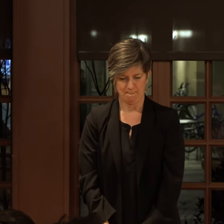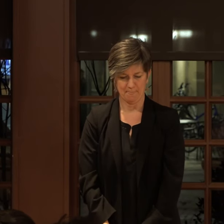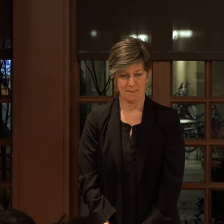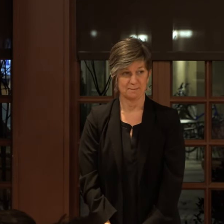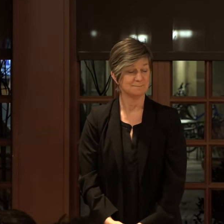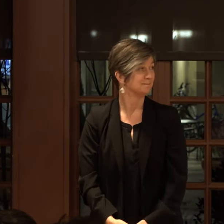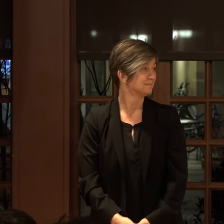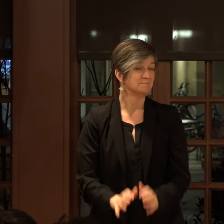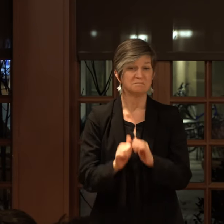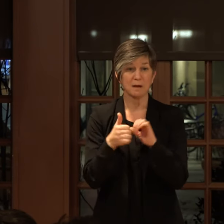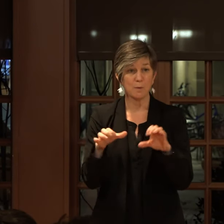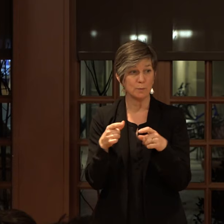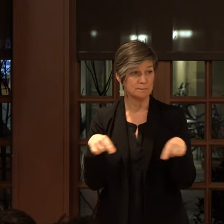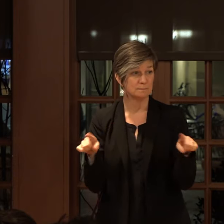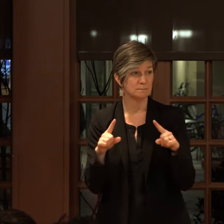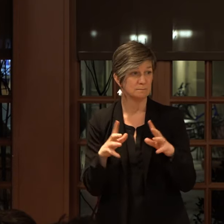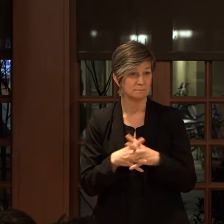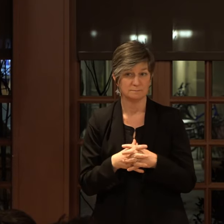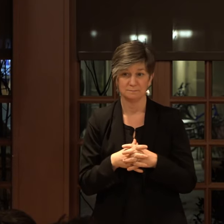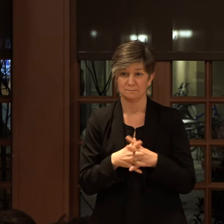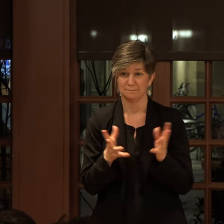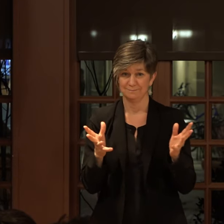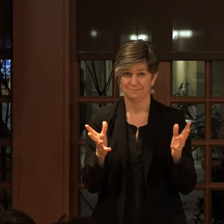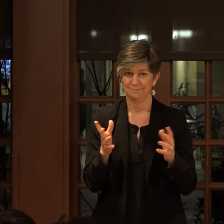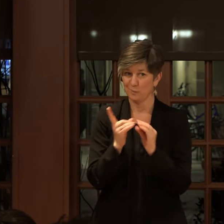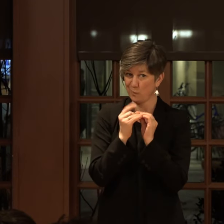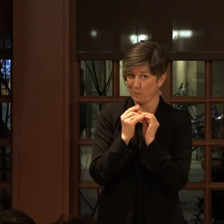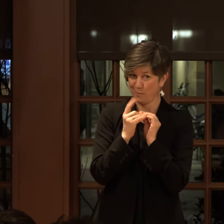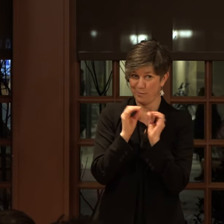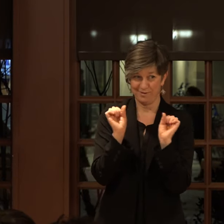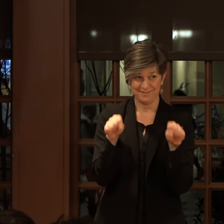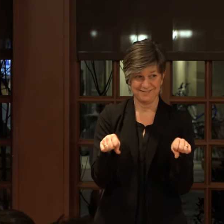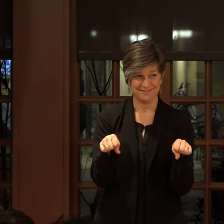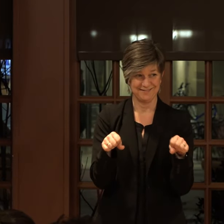How are we doing? Are we going make it through one more of these?